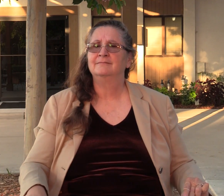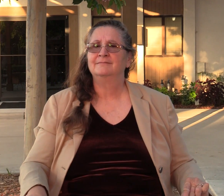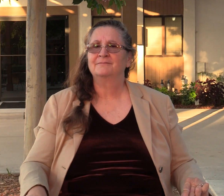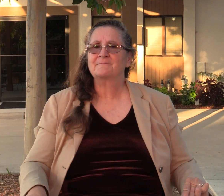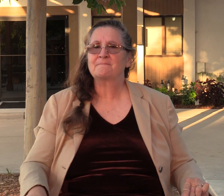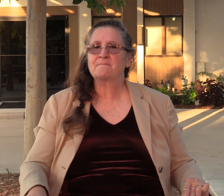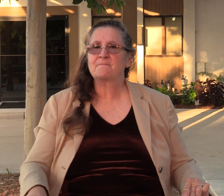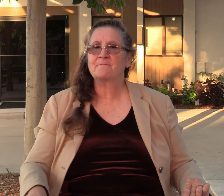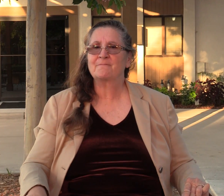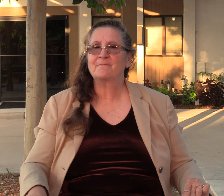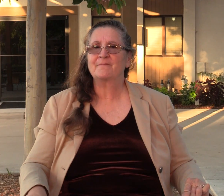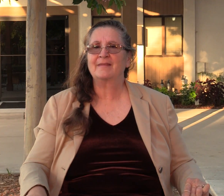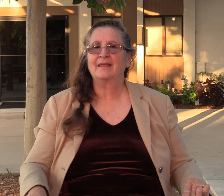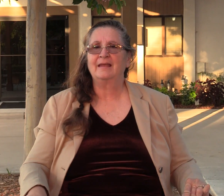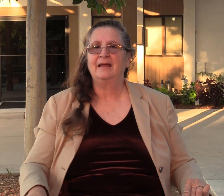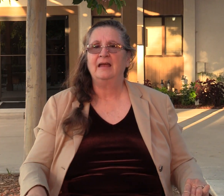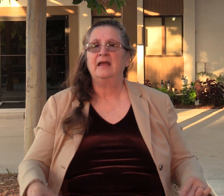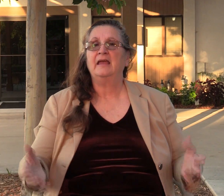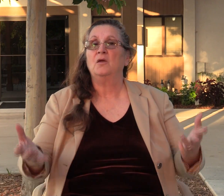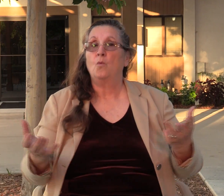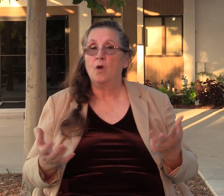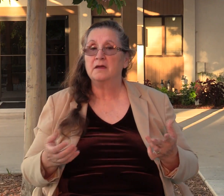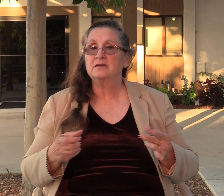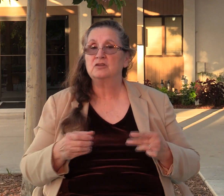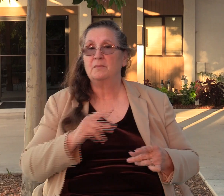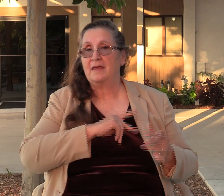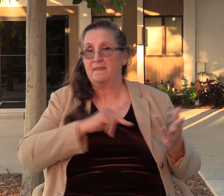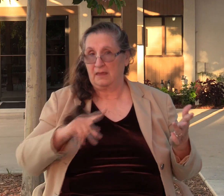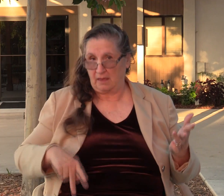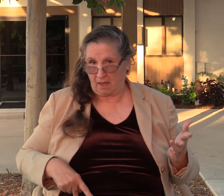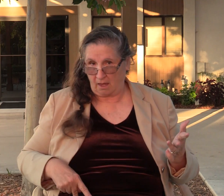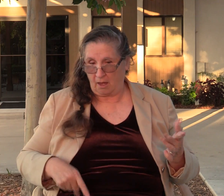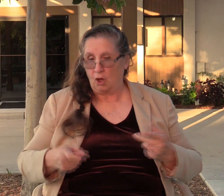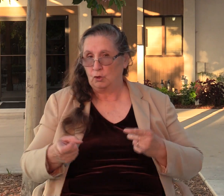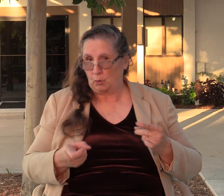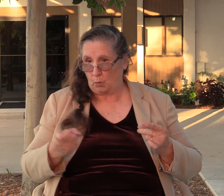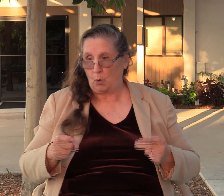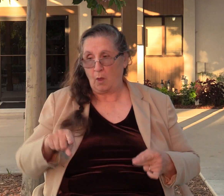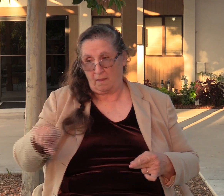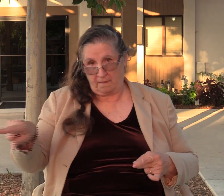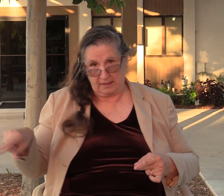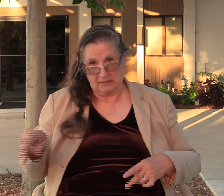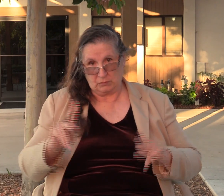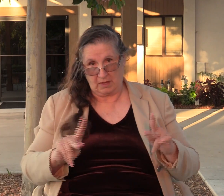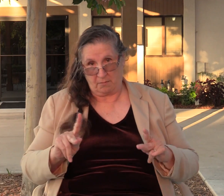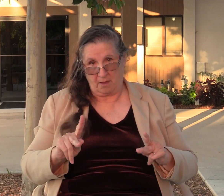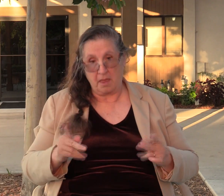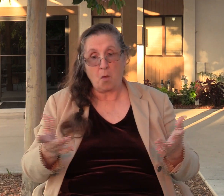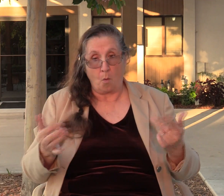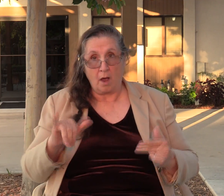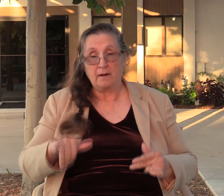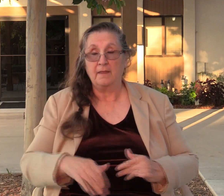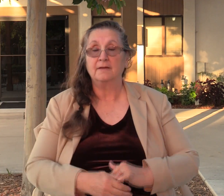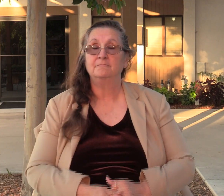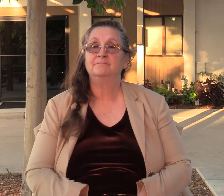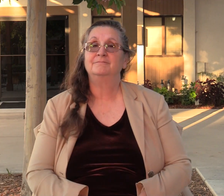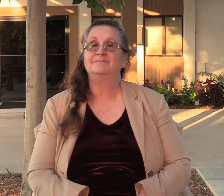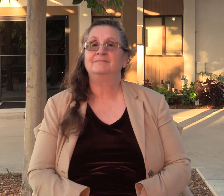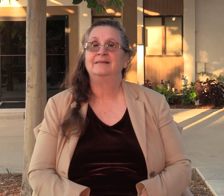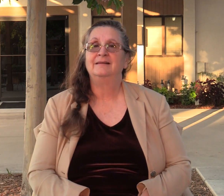Well, to be the ruler, the king of these people. That's what he wanted. The opposite of his